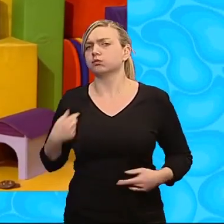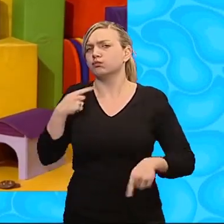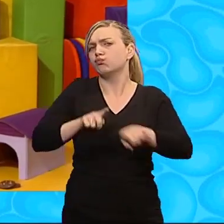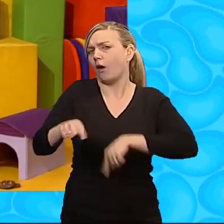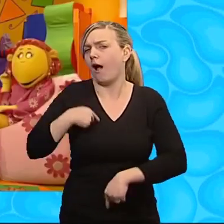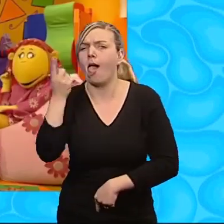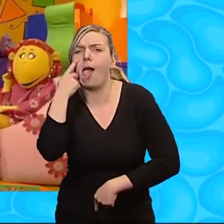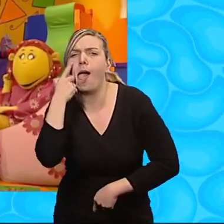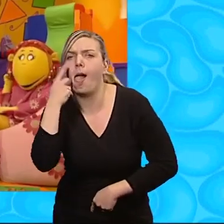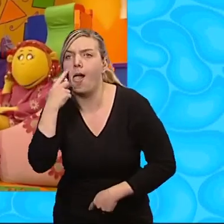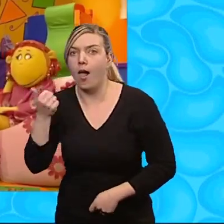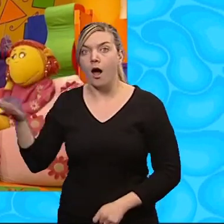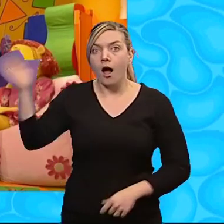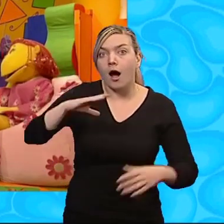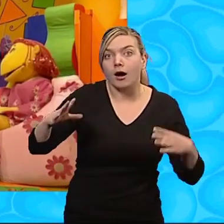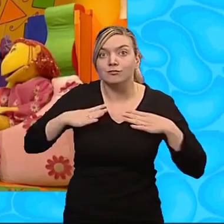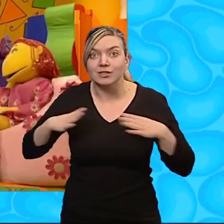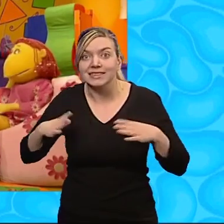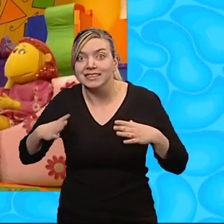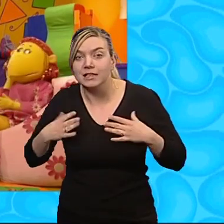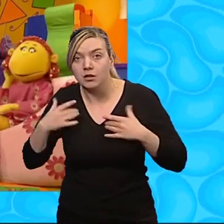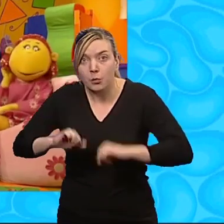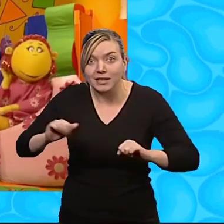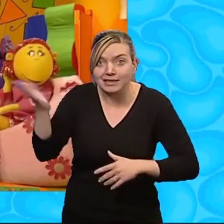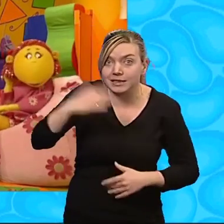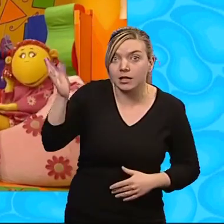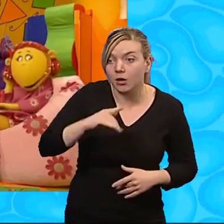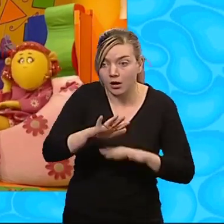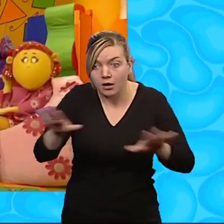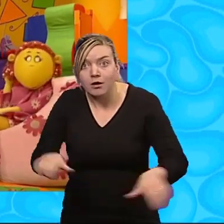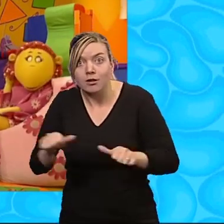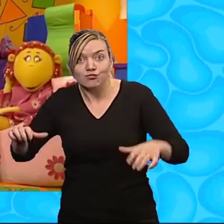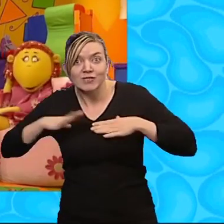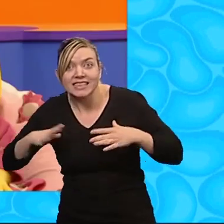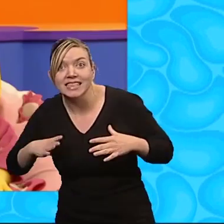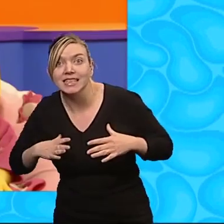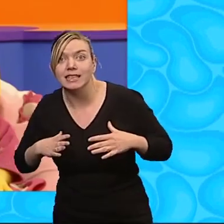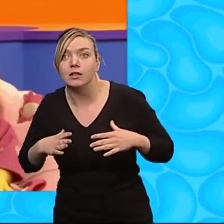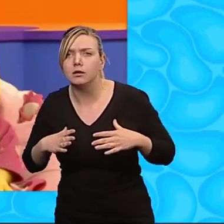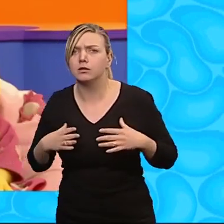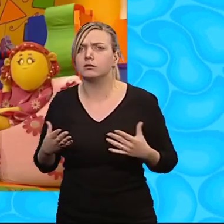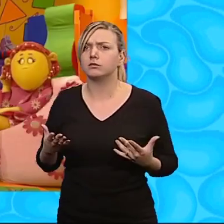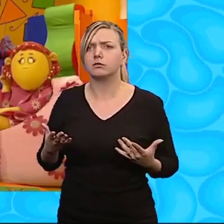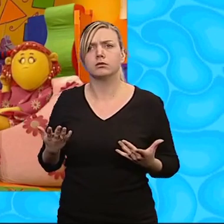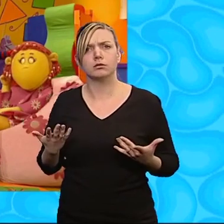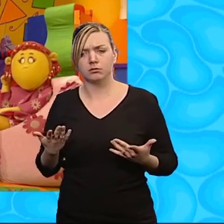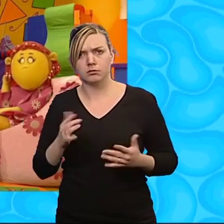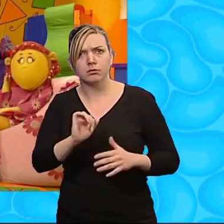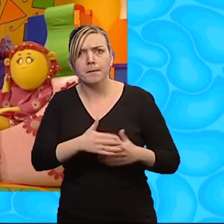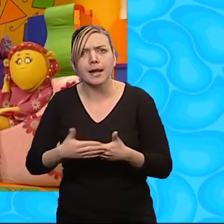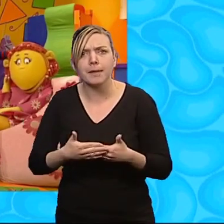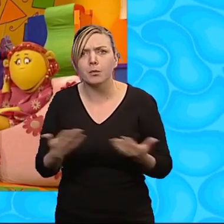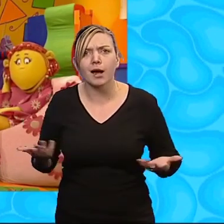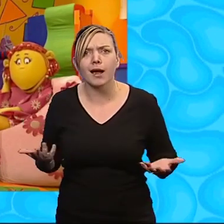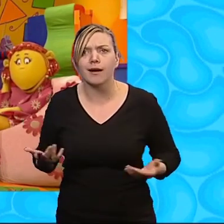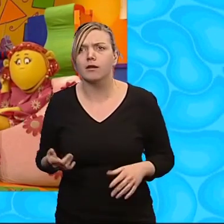going to try! Hey! Come on! We're waiting for you! The party's all ready! Oh! Where are your babies?